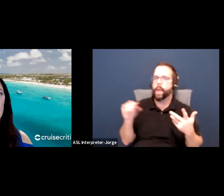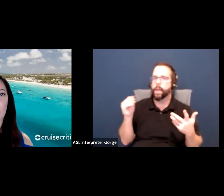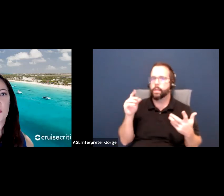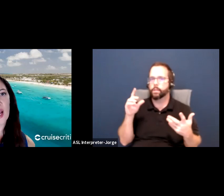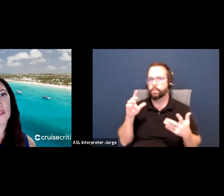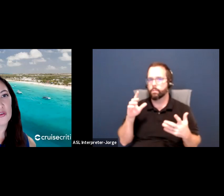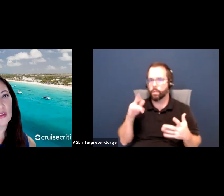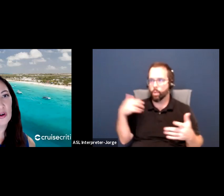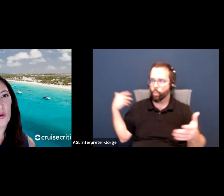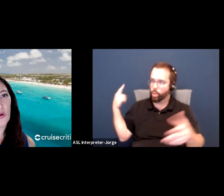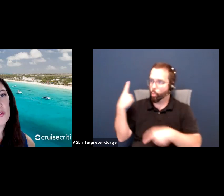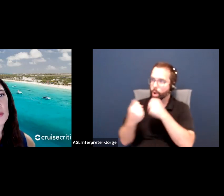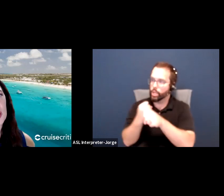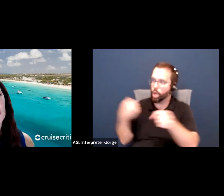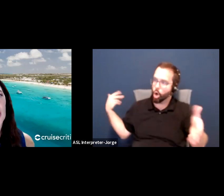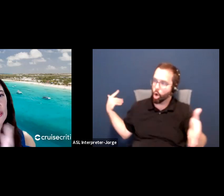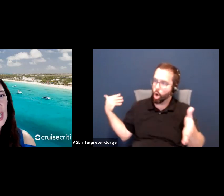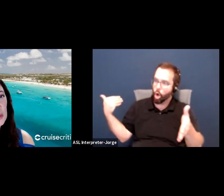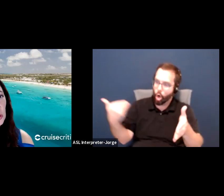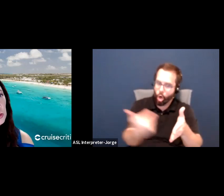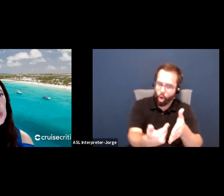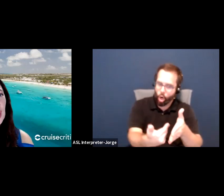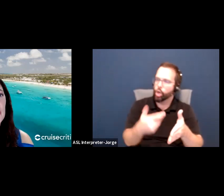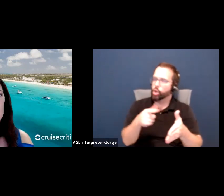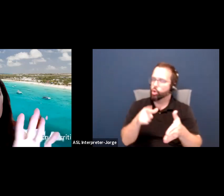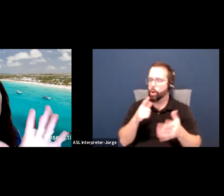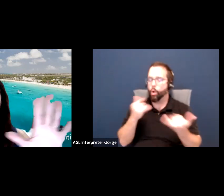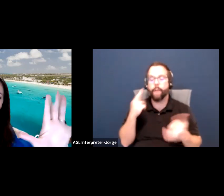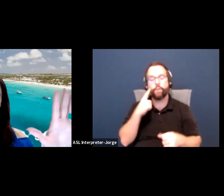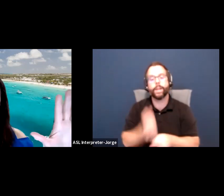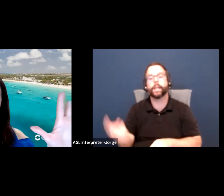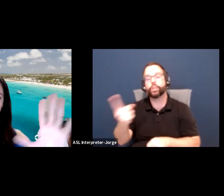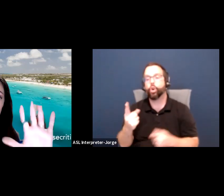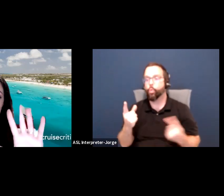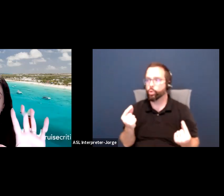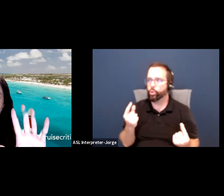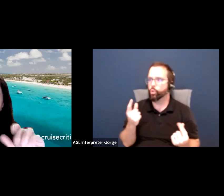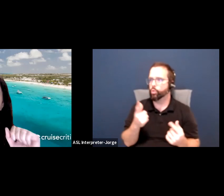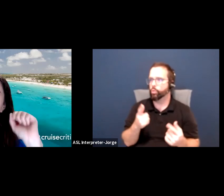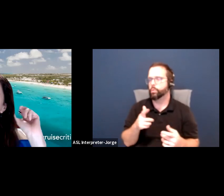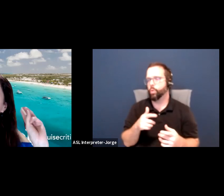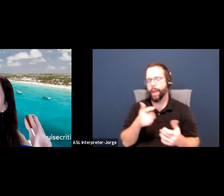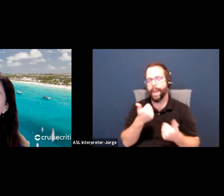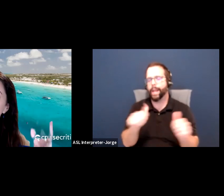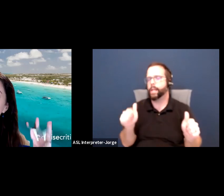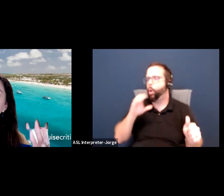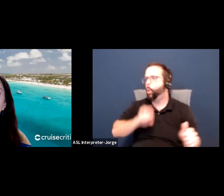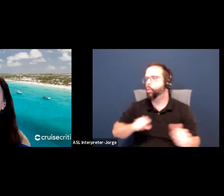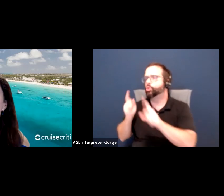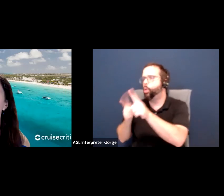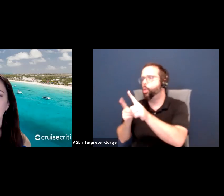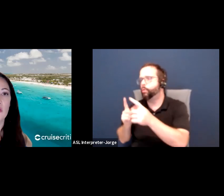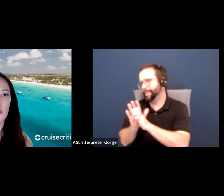year? You bring back those other goals that may have gotten tabled. Because remember, like this one department had five. They could only do three.